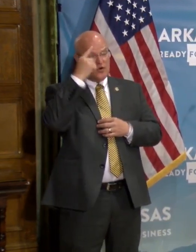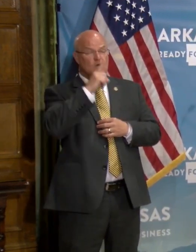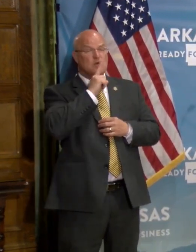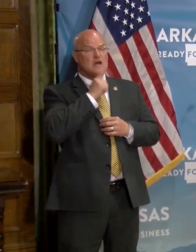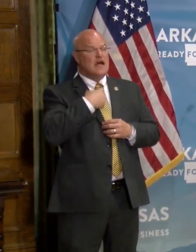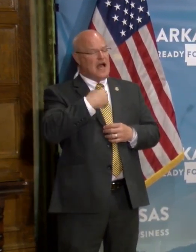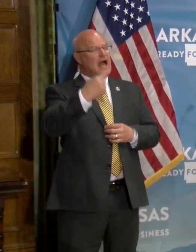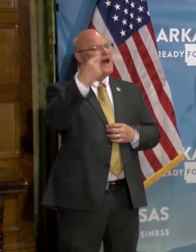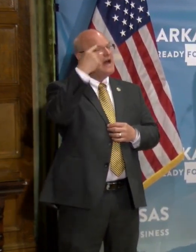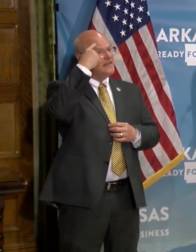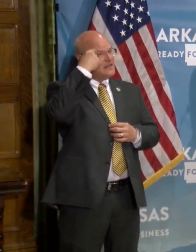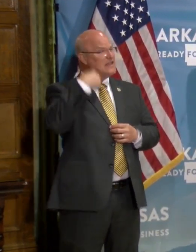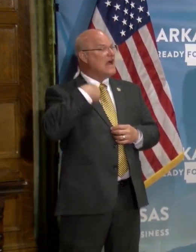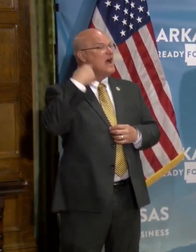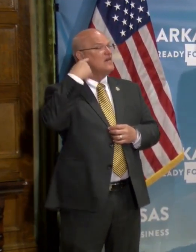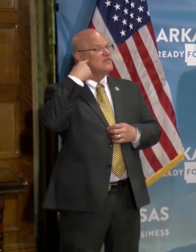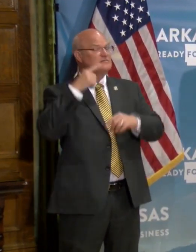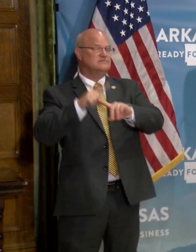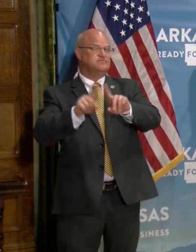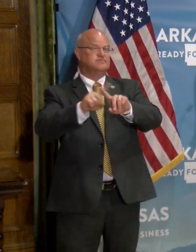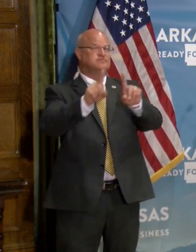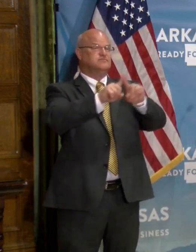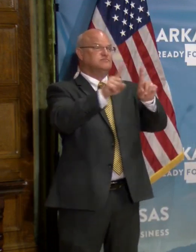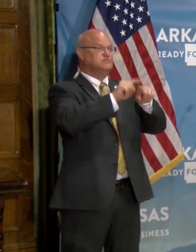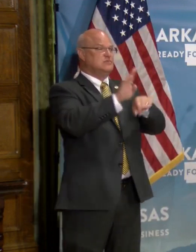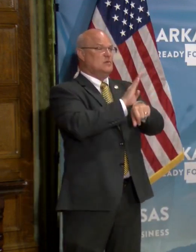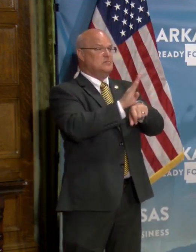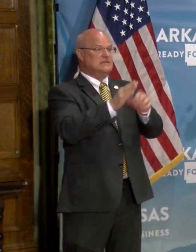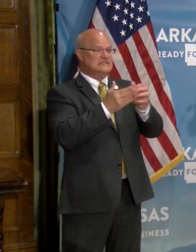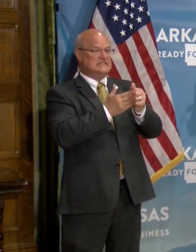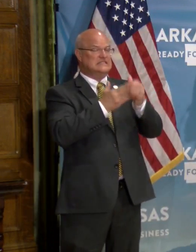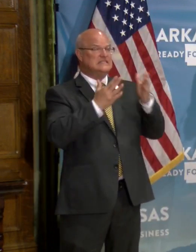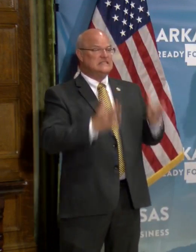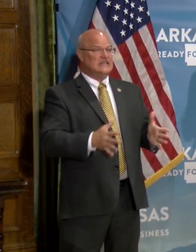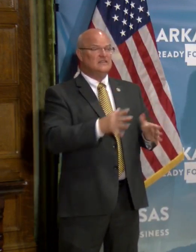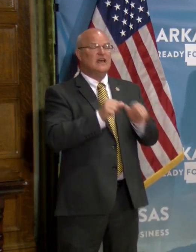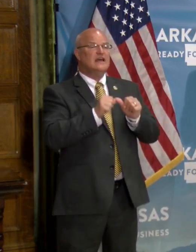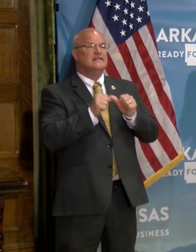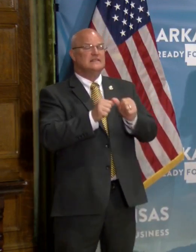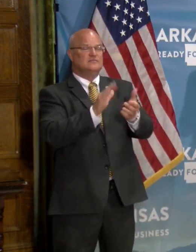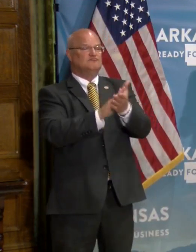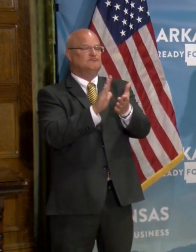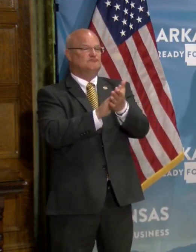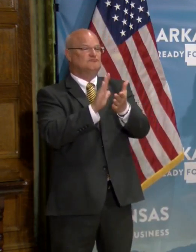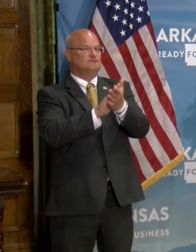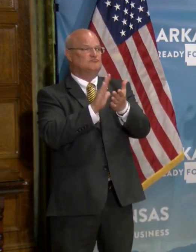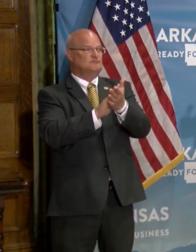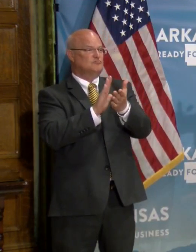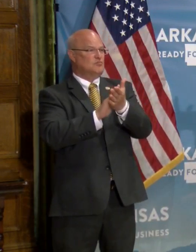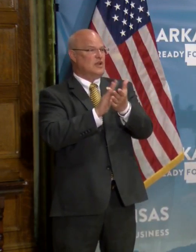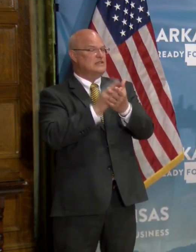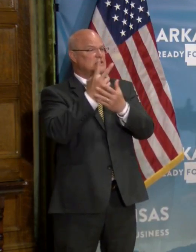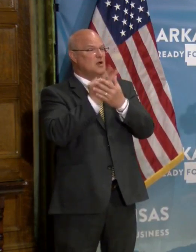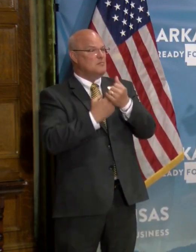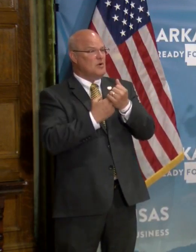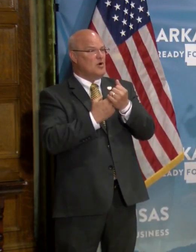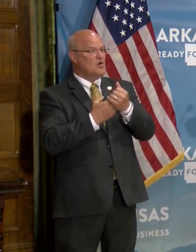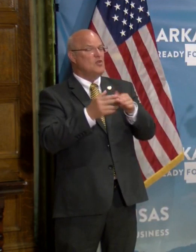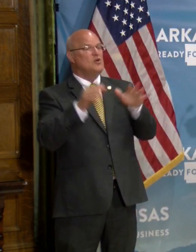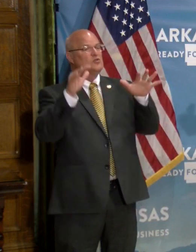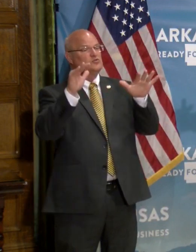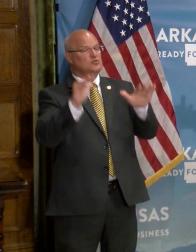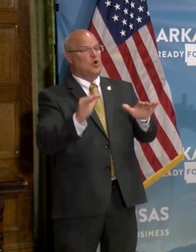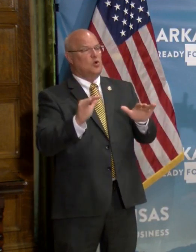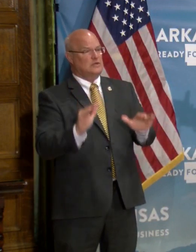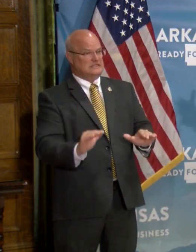really, I think I've heard from a number of different business leaders and, and they've, they've continually praised, uh, both the slowing